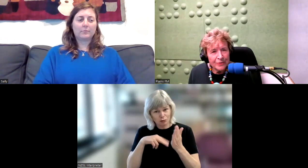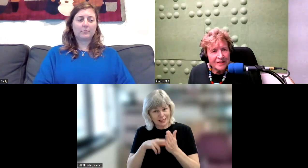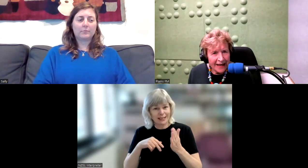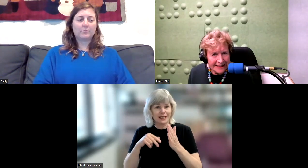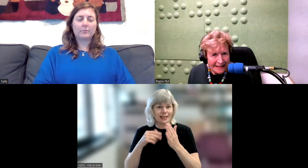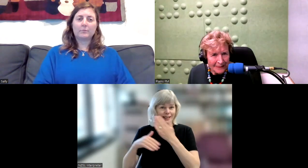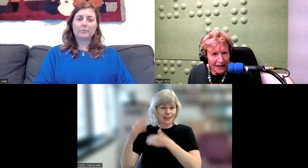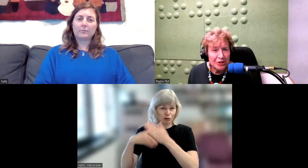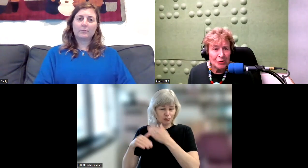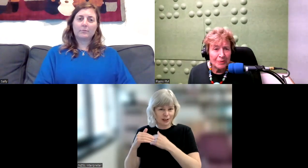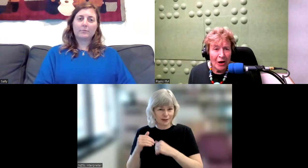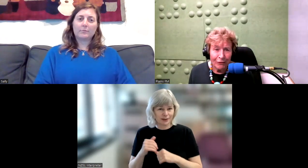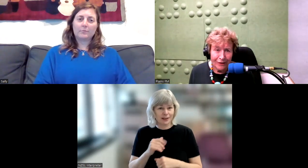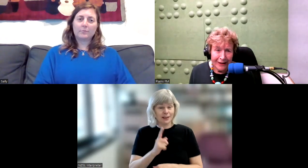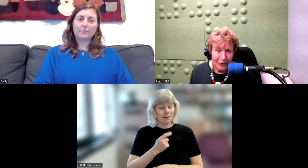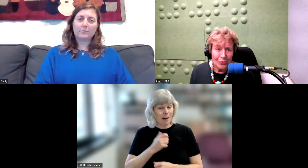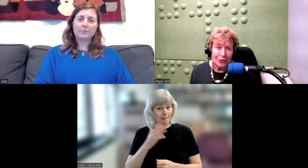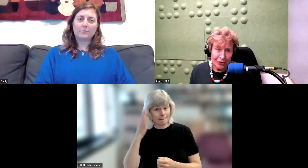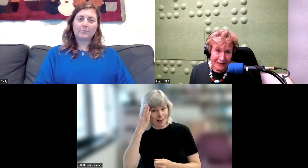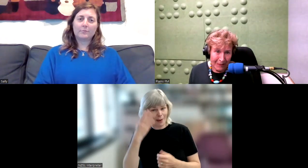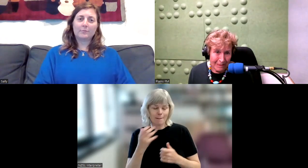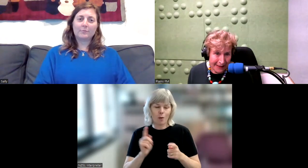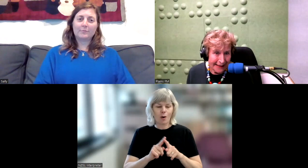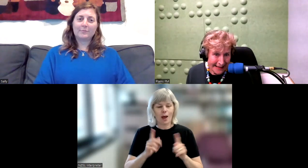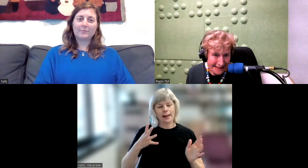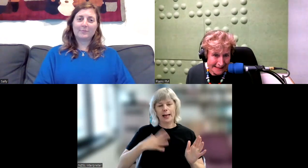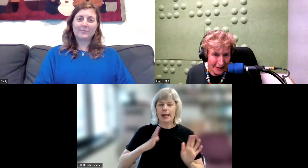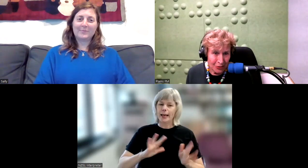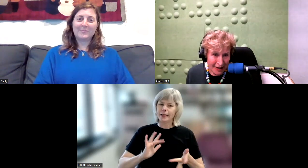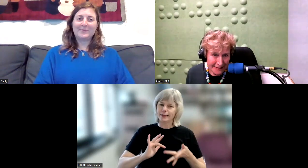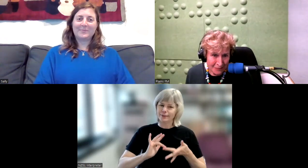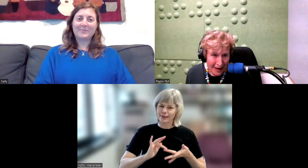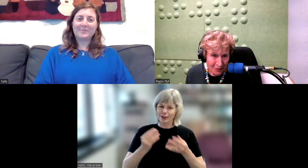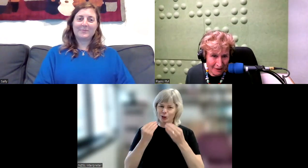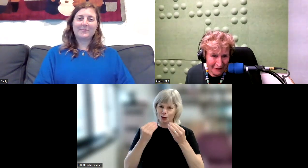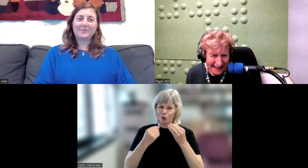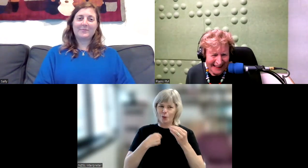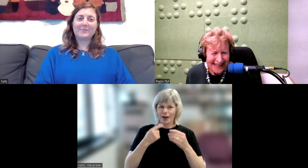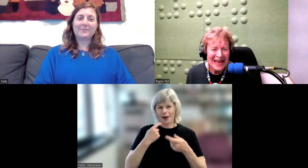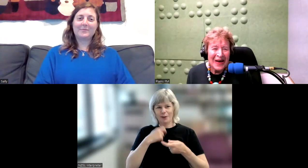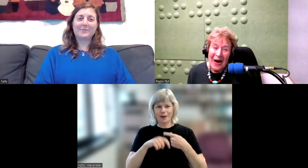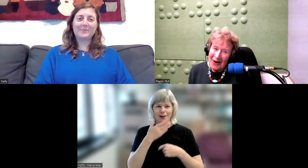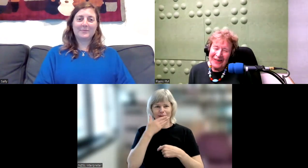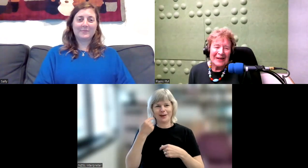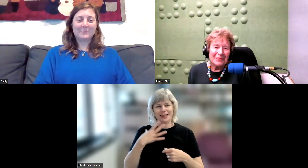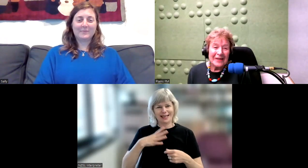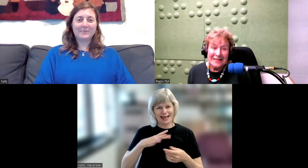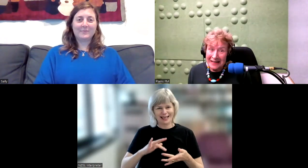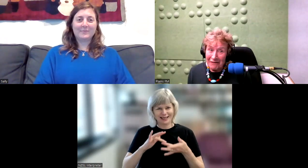was a lady and she taught me hopefully all the good things about being a lady and a good housewife. Okay. Is that enough